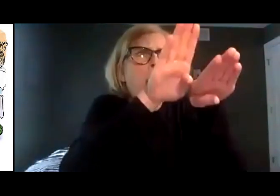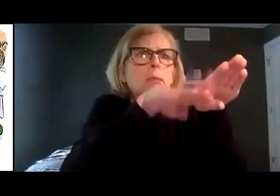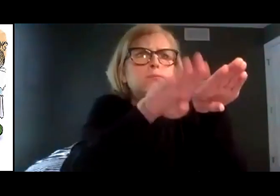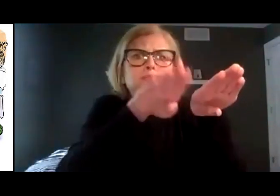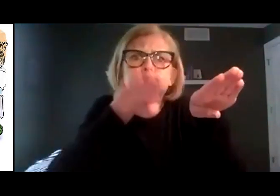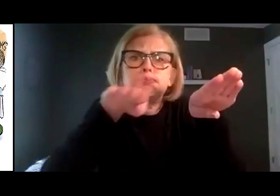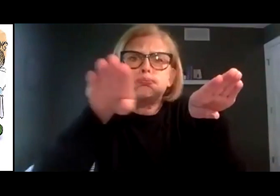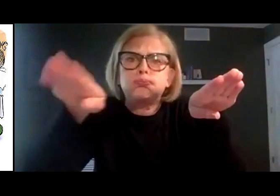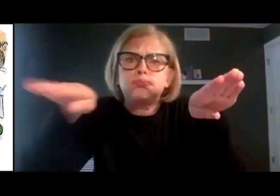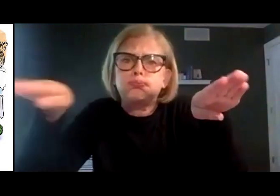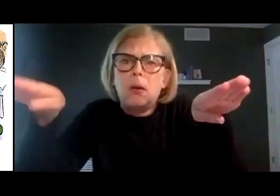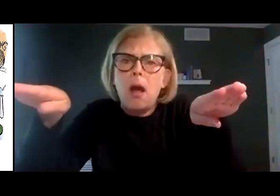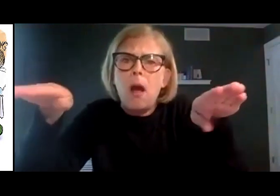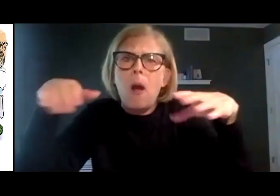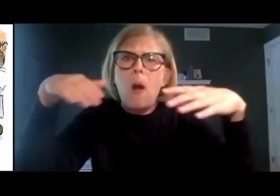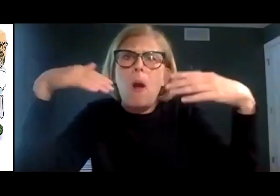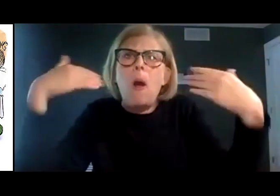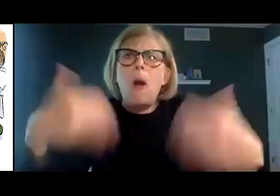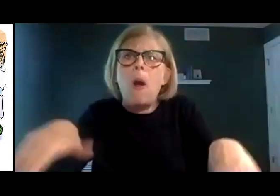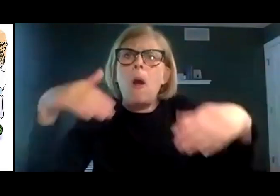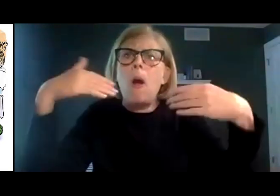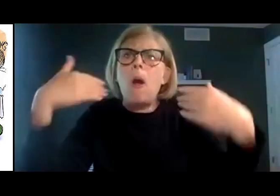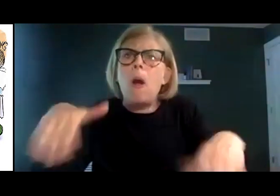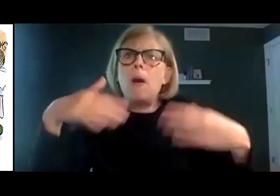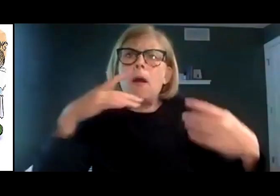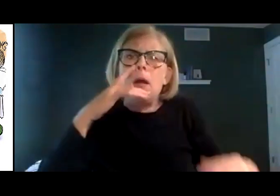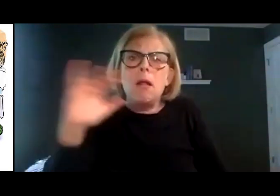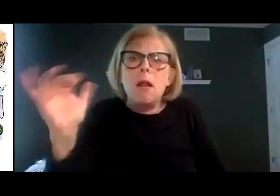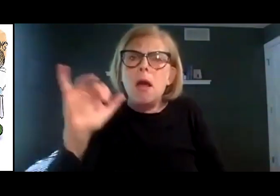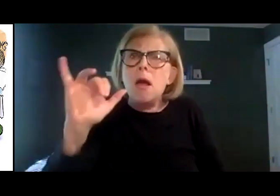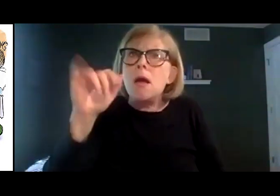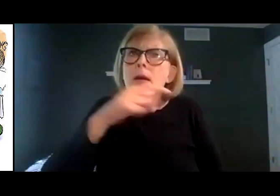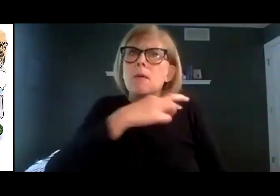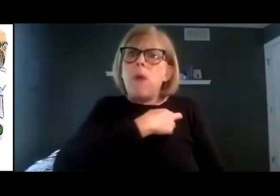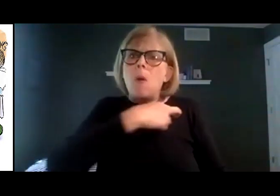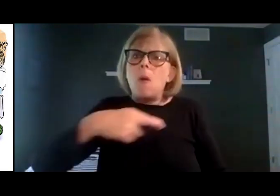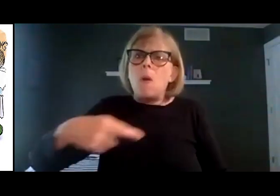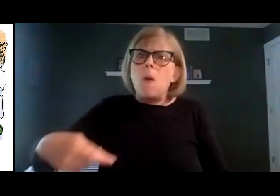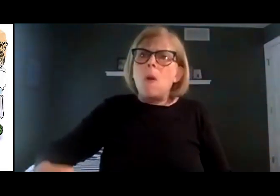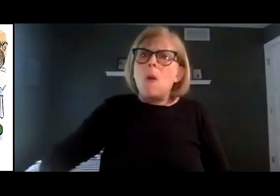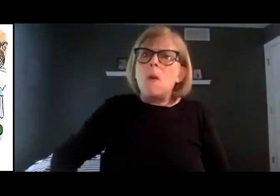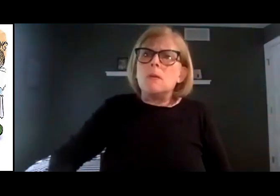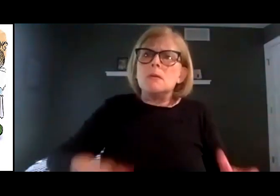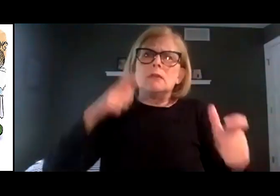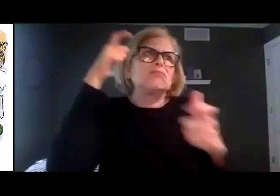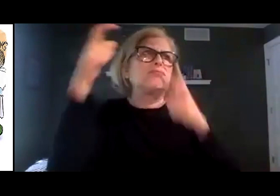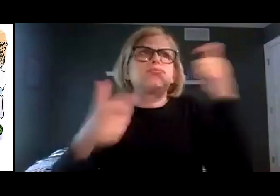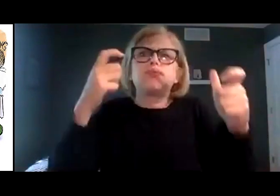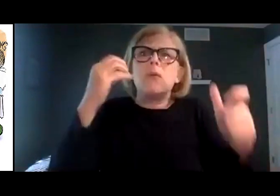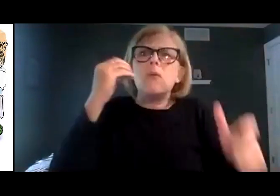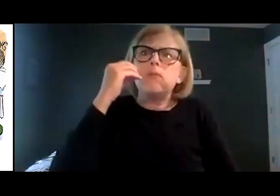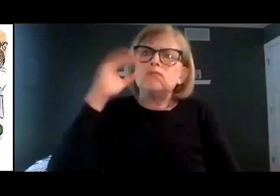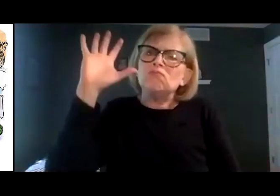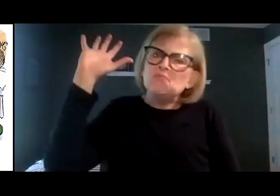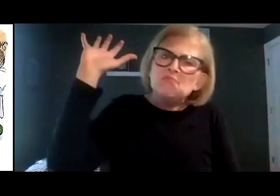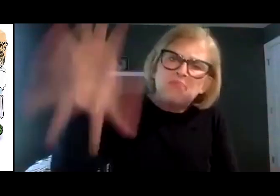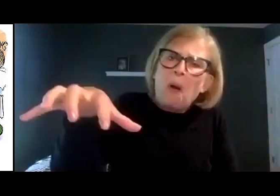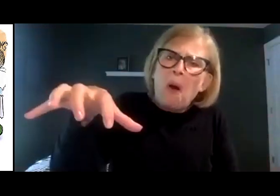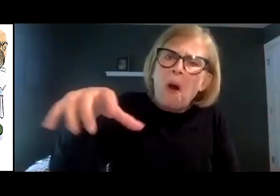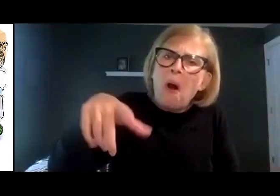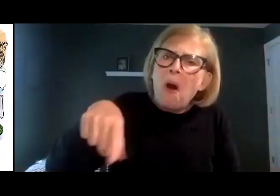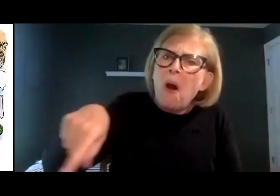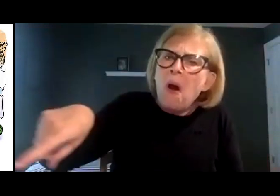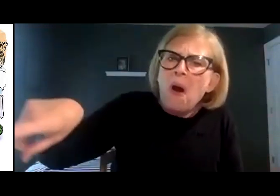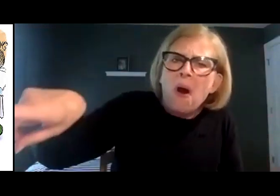rows and rows of beds. This must be a palace, Corduroy gasped. I guess I've always